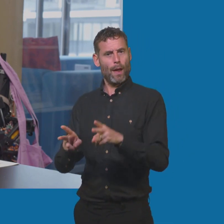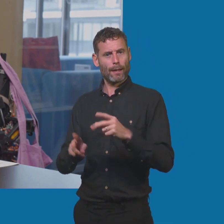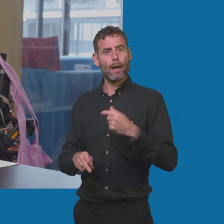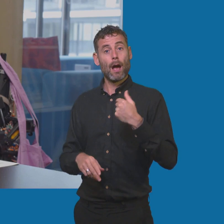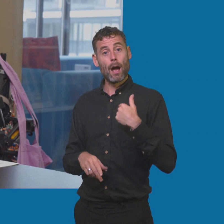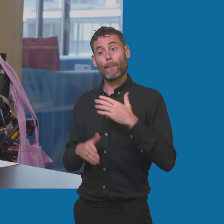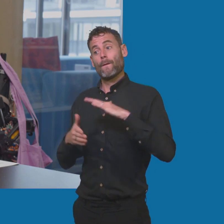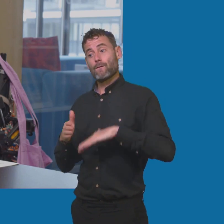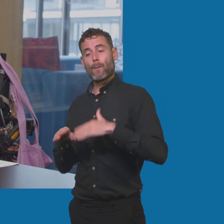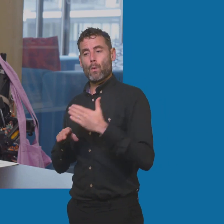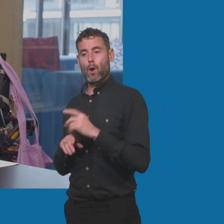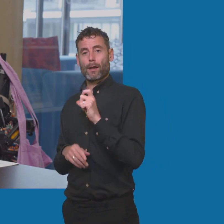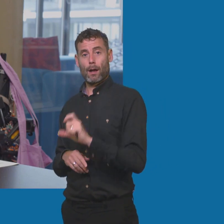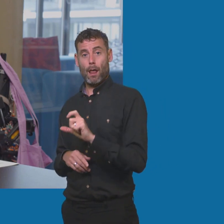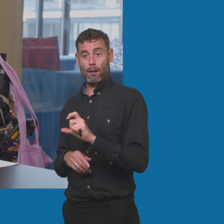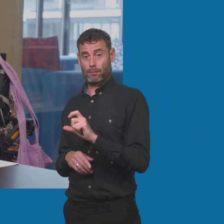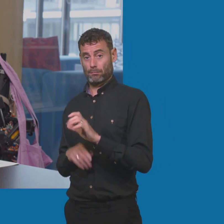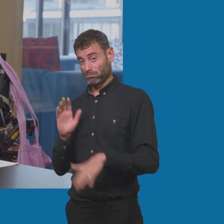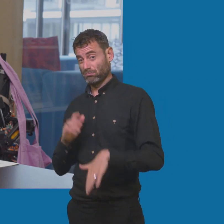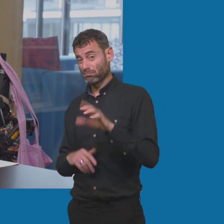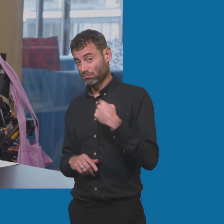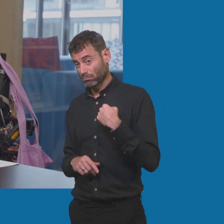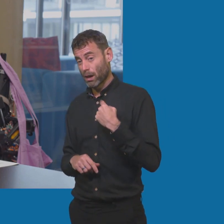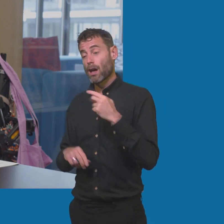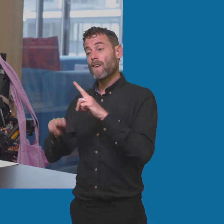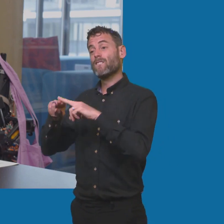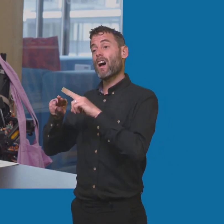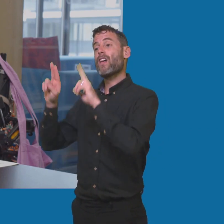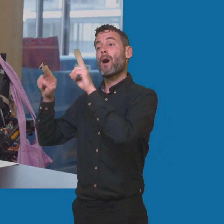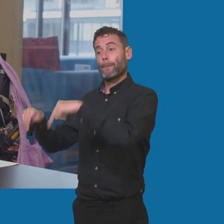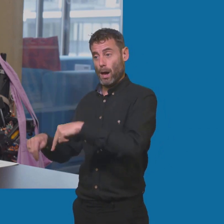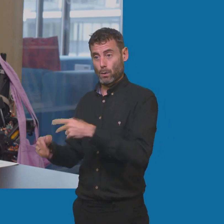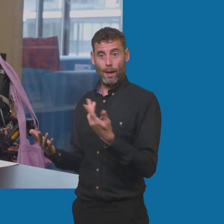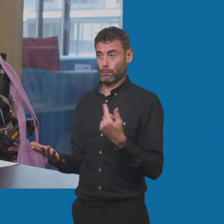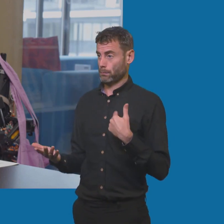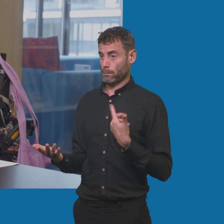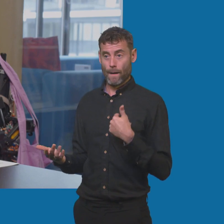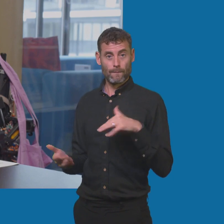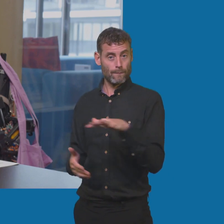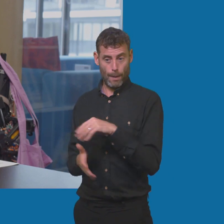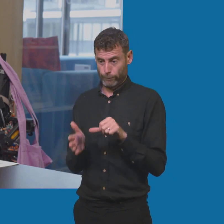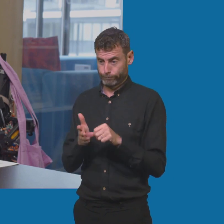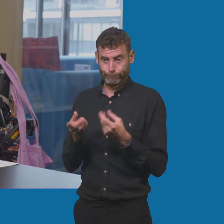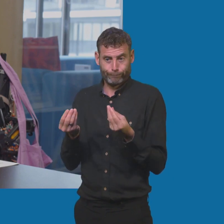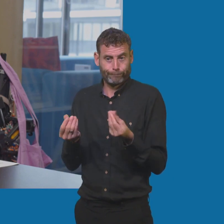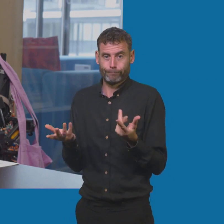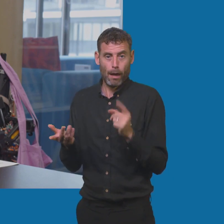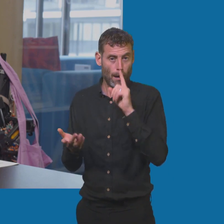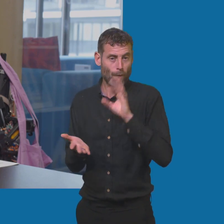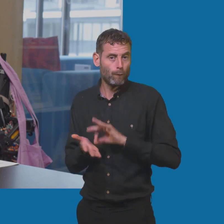class background. When my dad passed away, that meant that we didn't have a lot, but I've always,